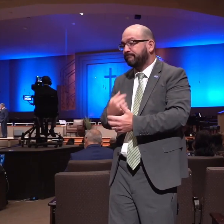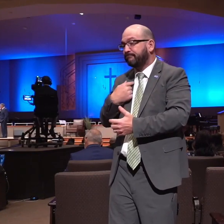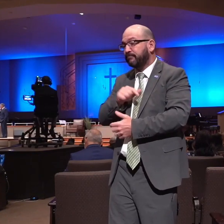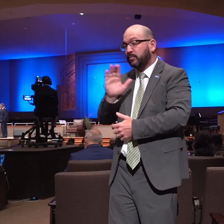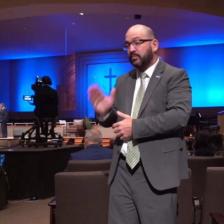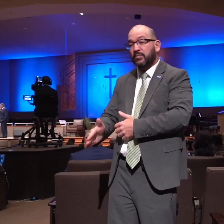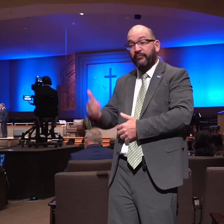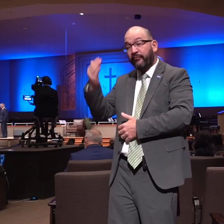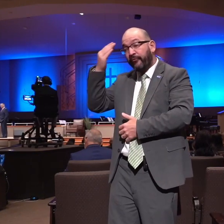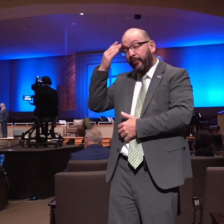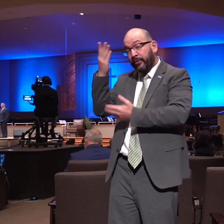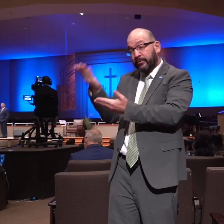we'll never know